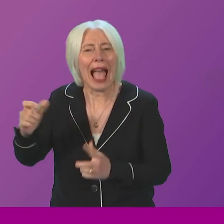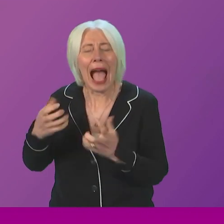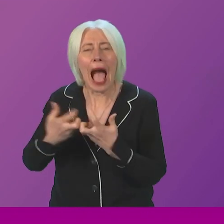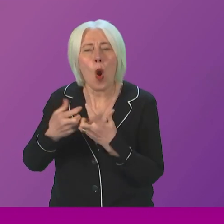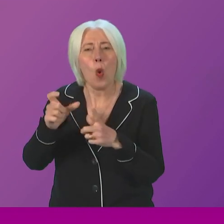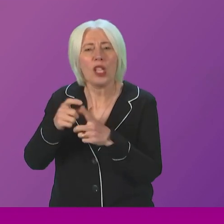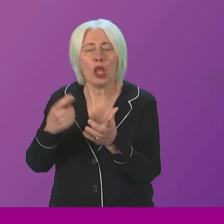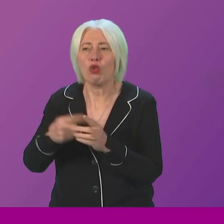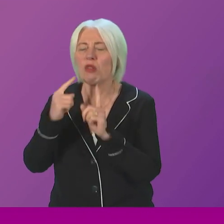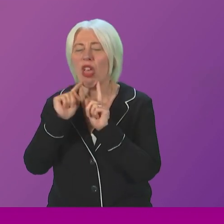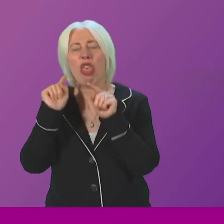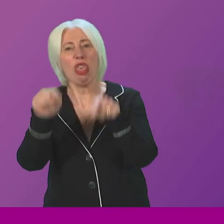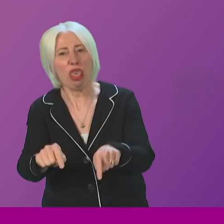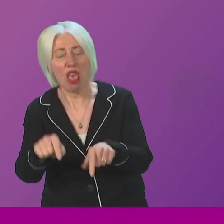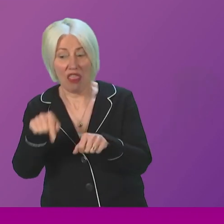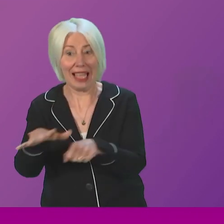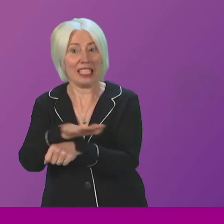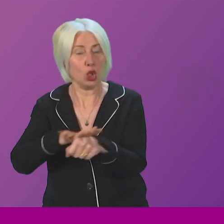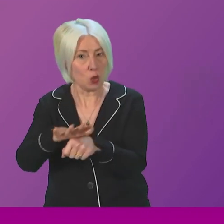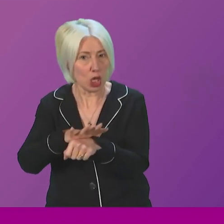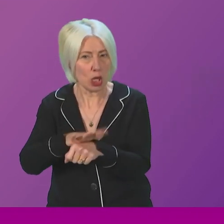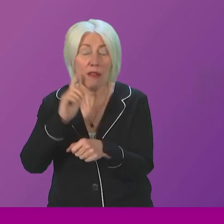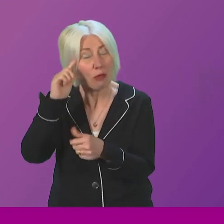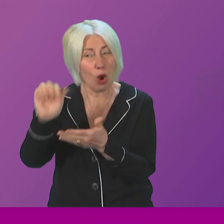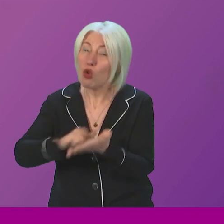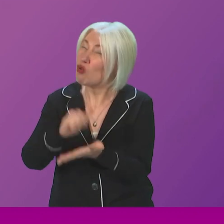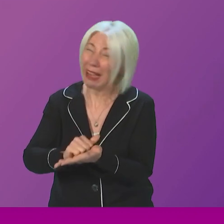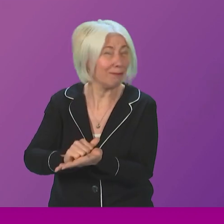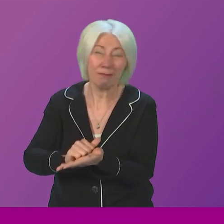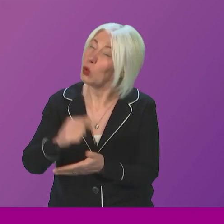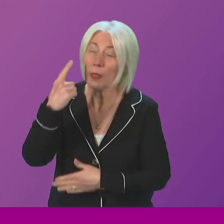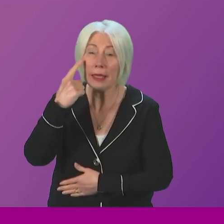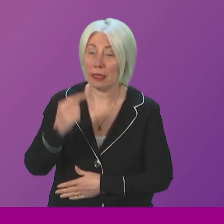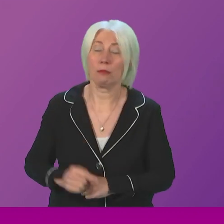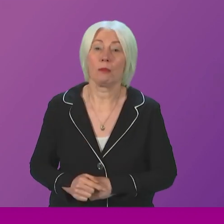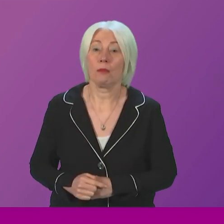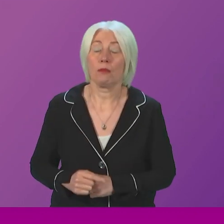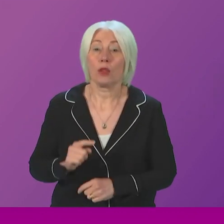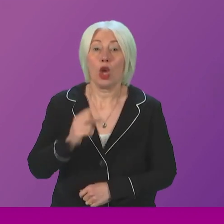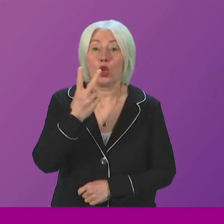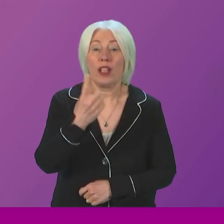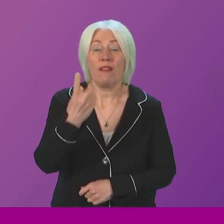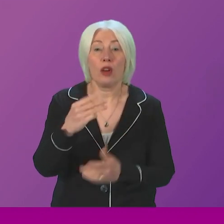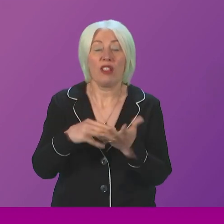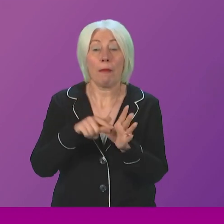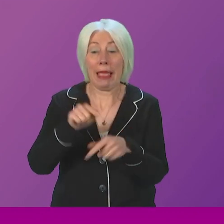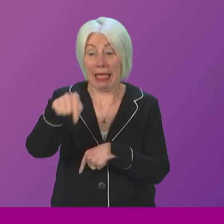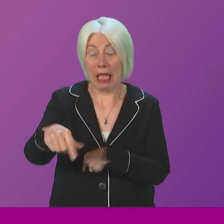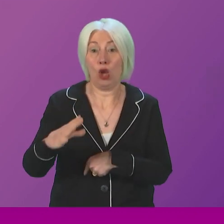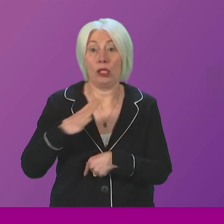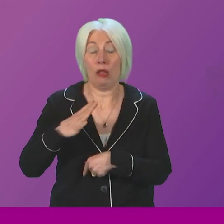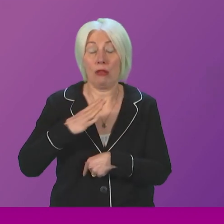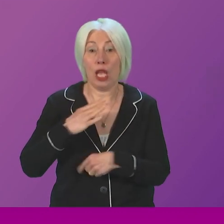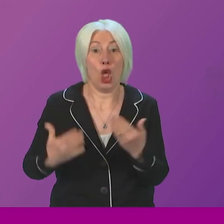characterised that particular situation to be correct at all. Sunday, the 21st of May, Scotland's new timetable